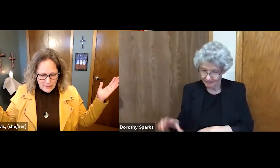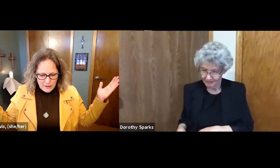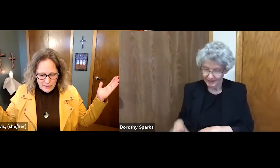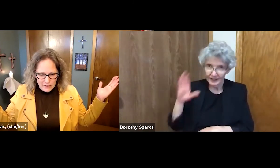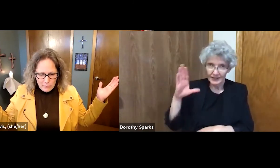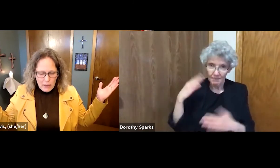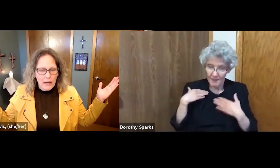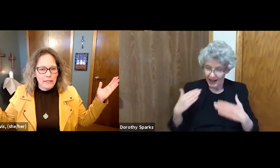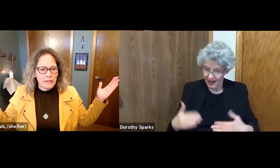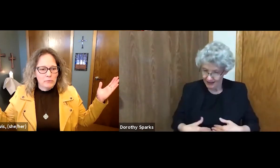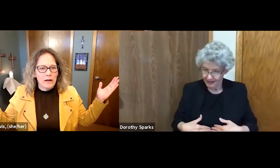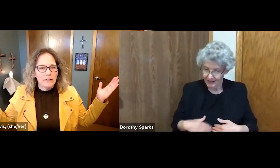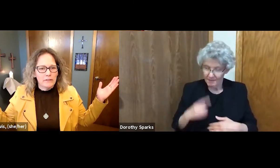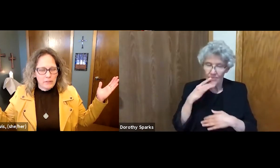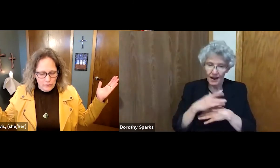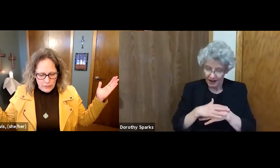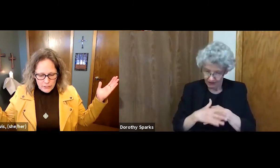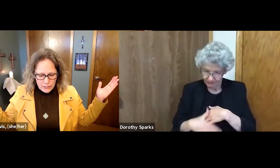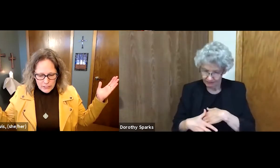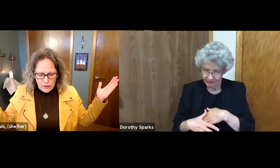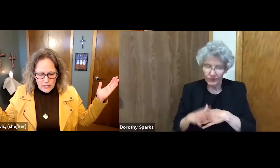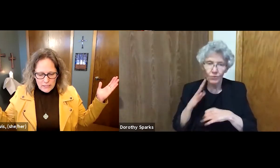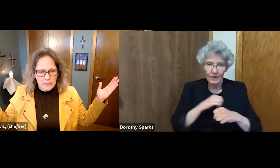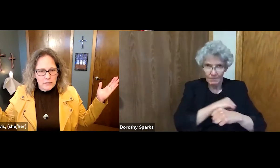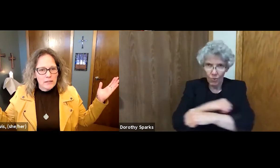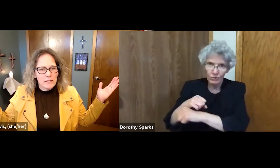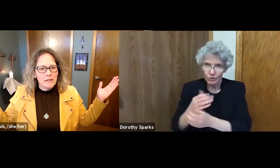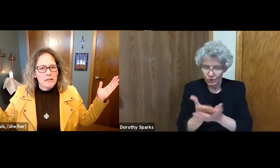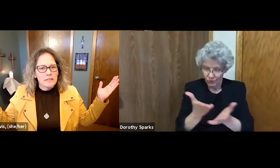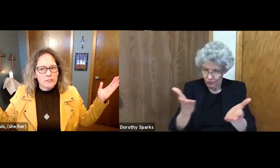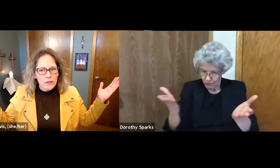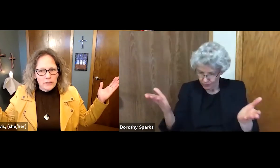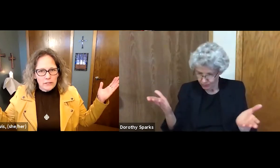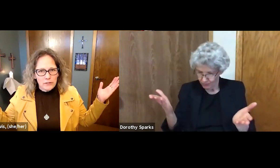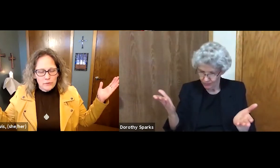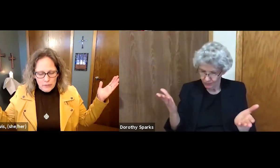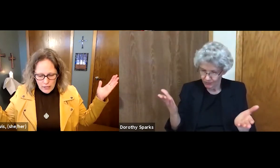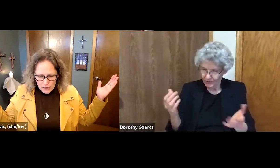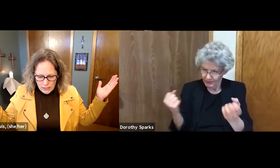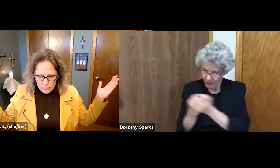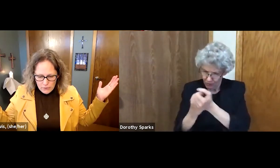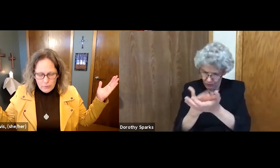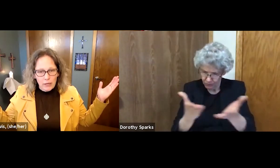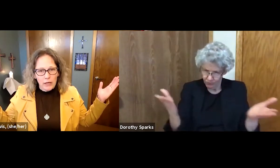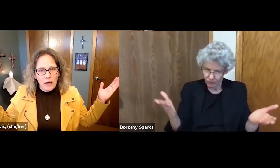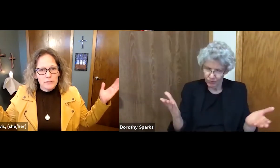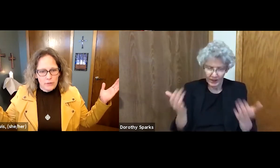The body and blood of our Lord Jesus Christ, strengthen you, and keep you in God's grace